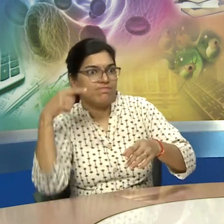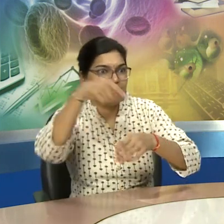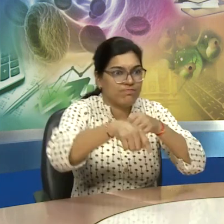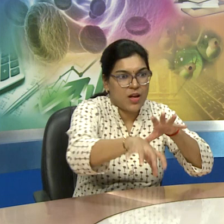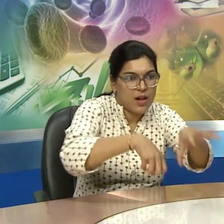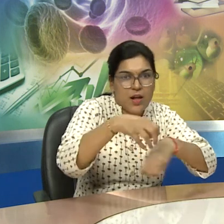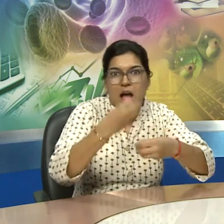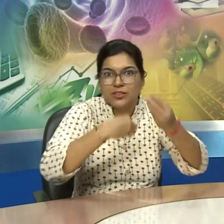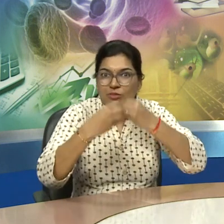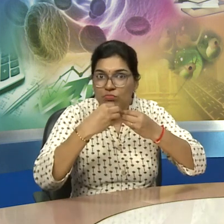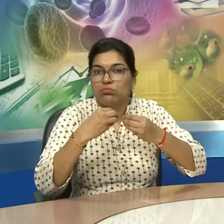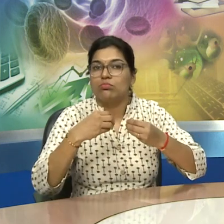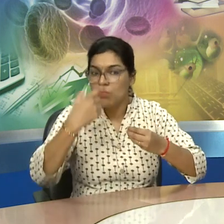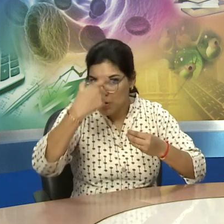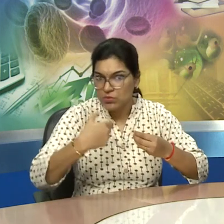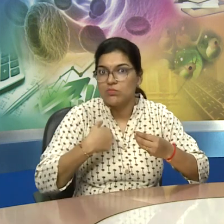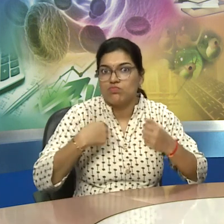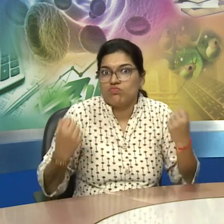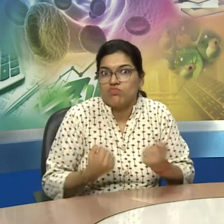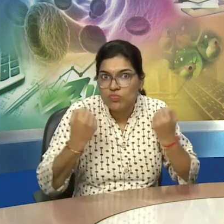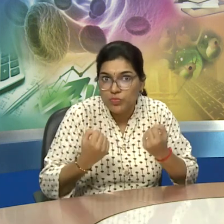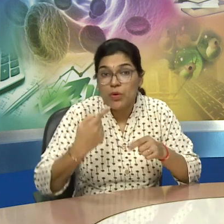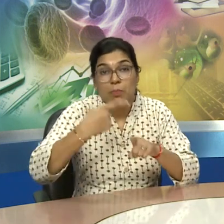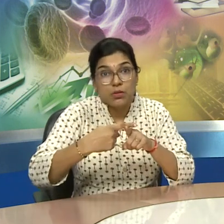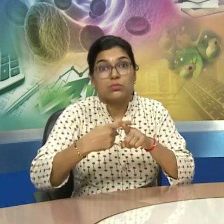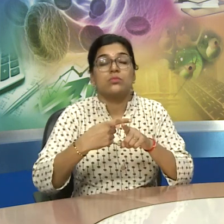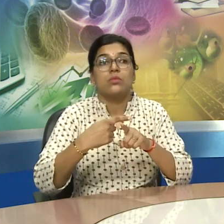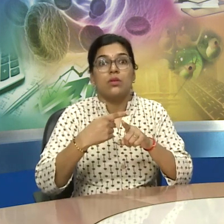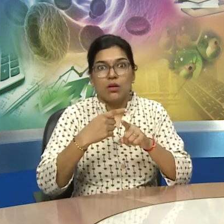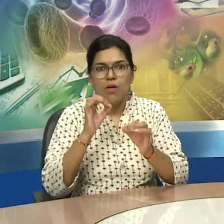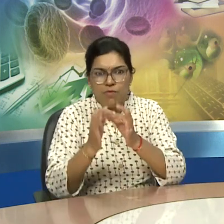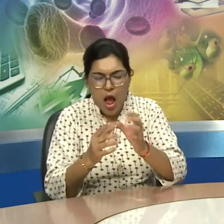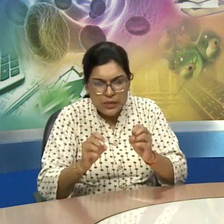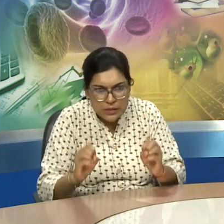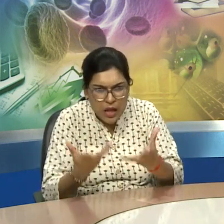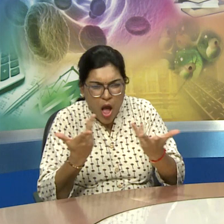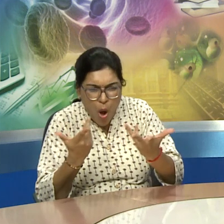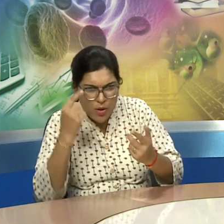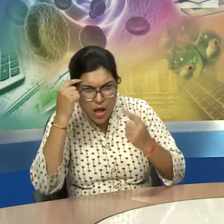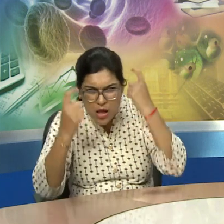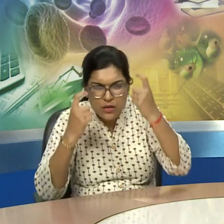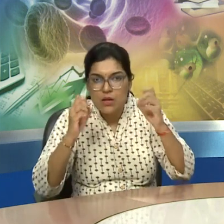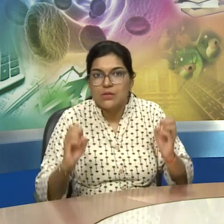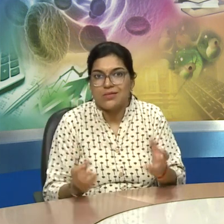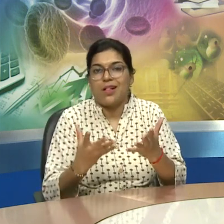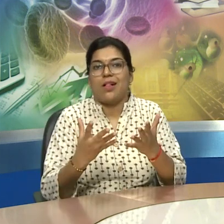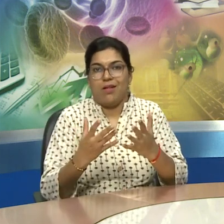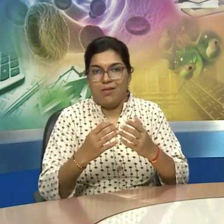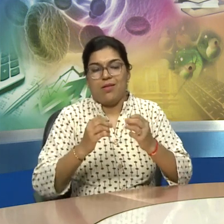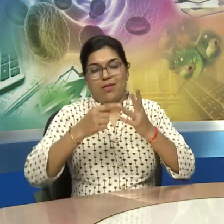so they used to make they used to use the tools for making their arrangement of the